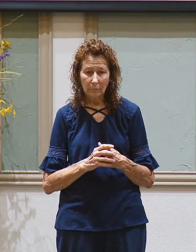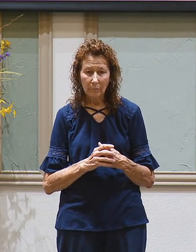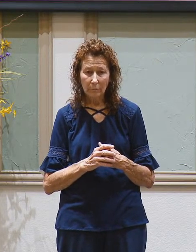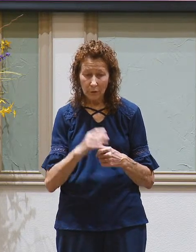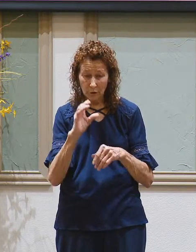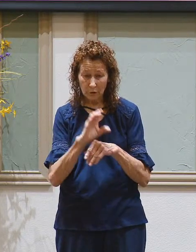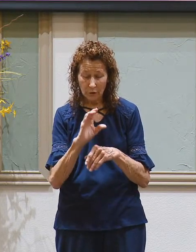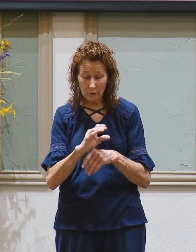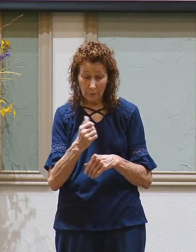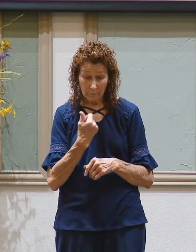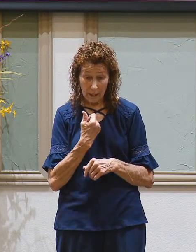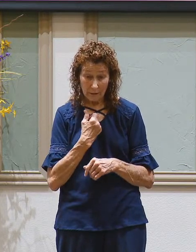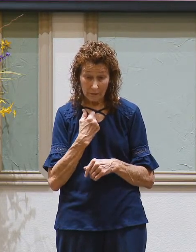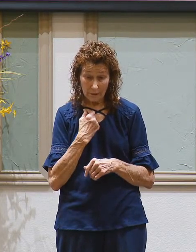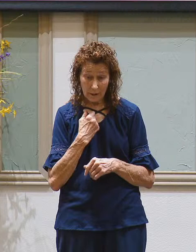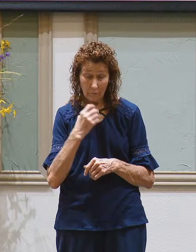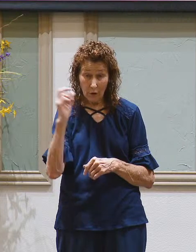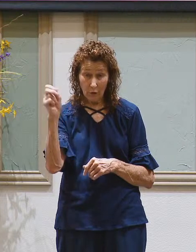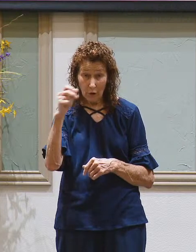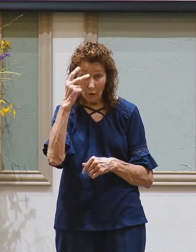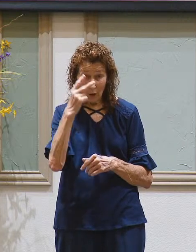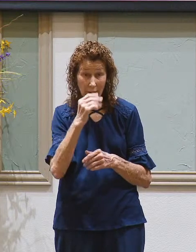church I'm a grace and love guy